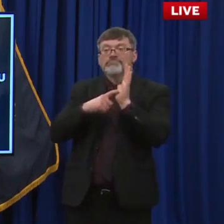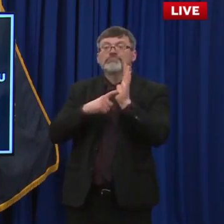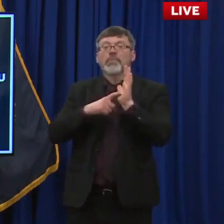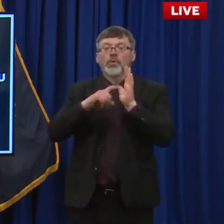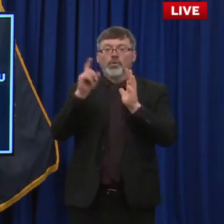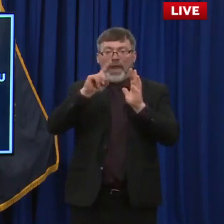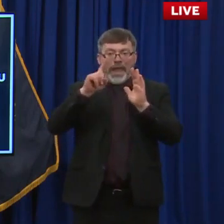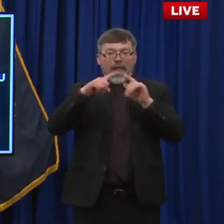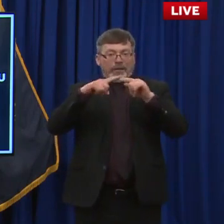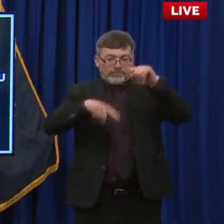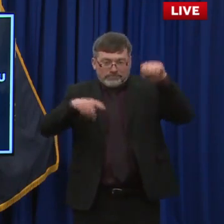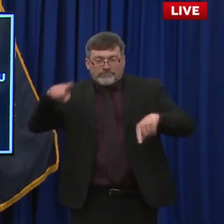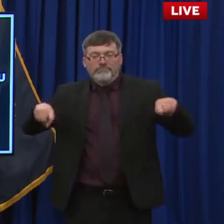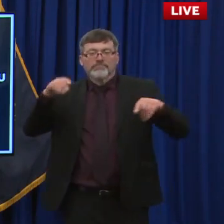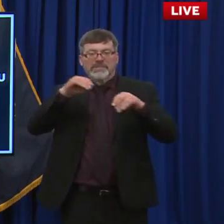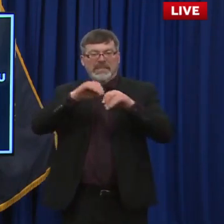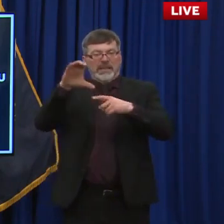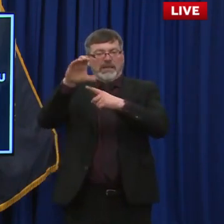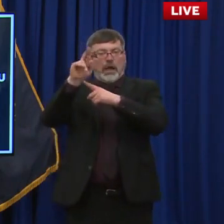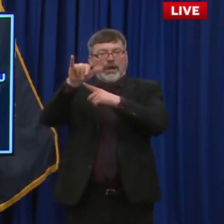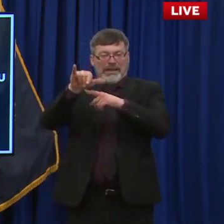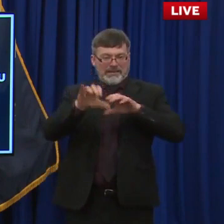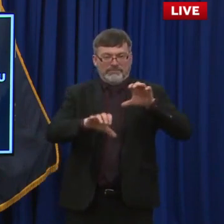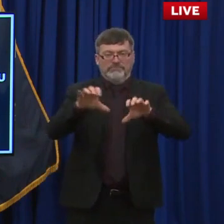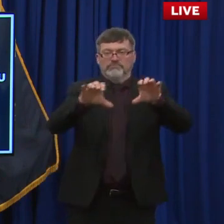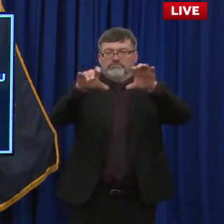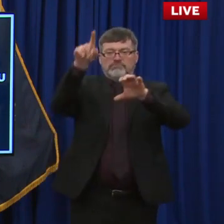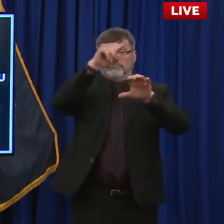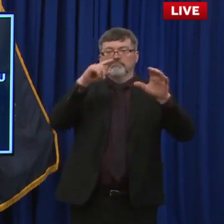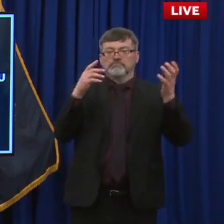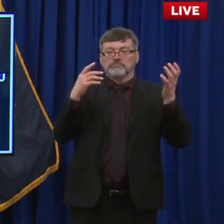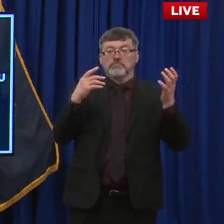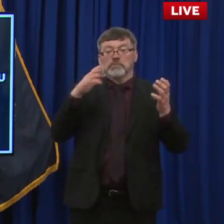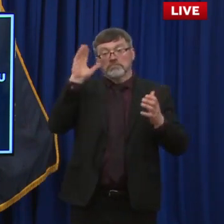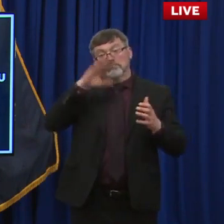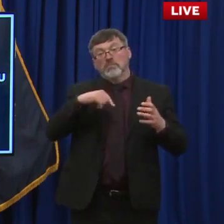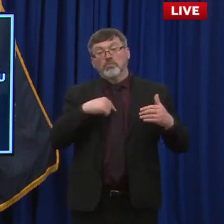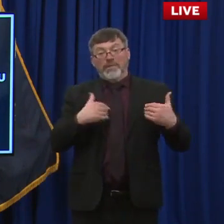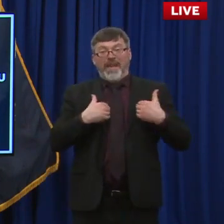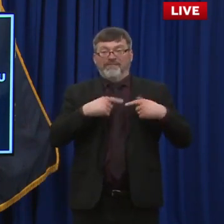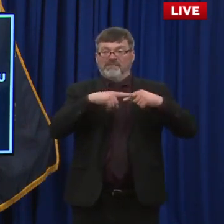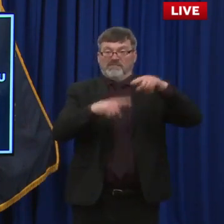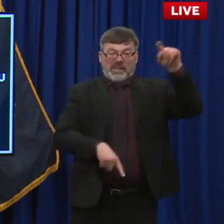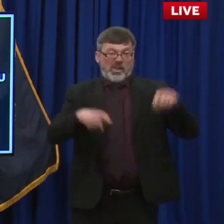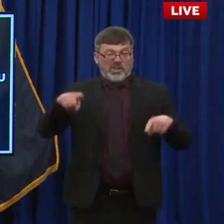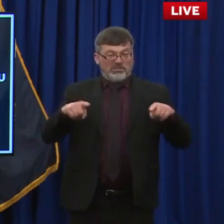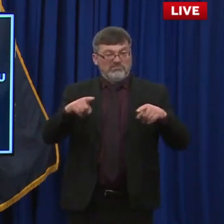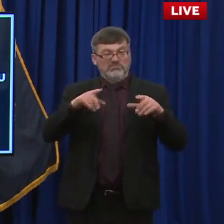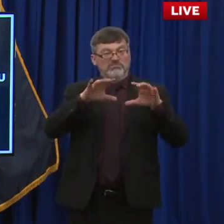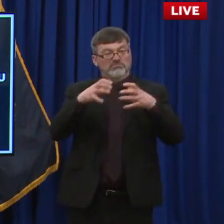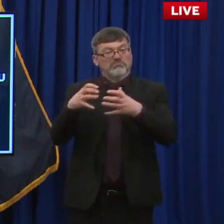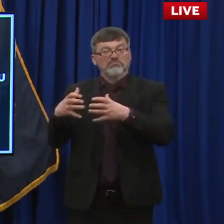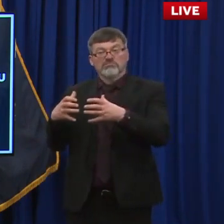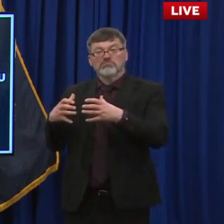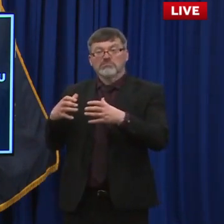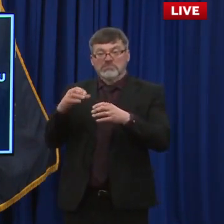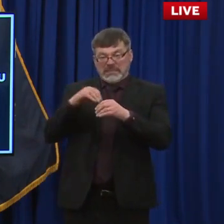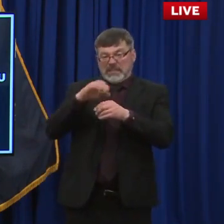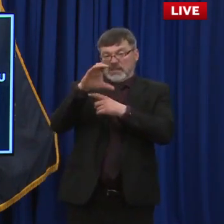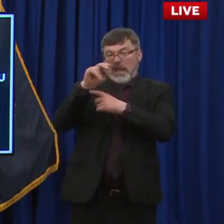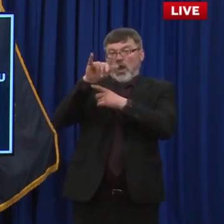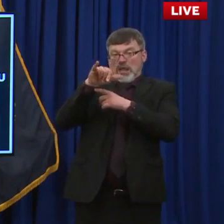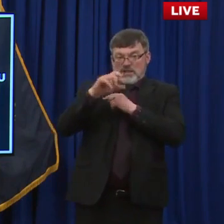another and what the variability is. And our state does have variability across the counties at the county level. And there's reasons for that